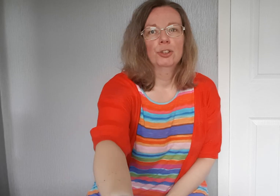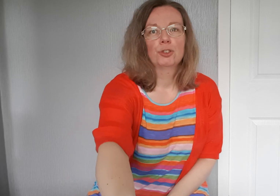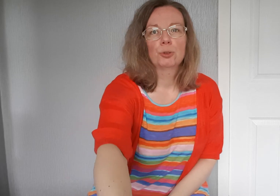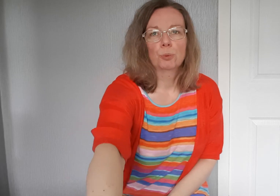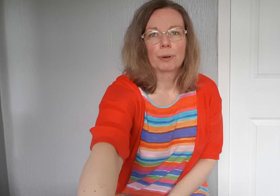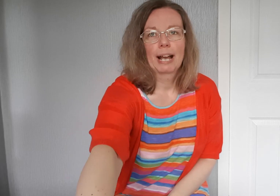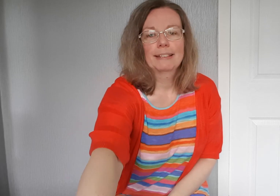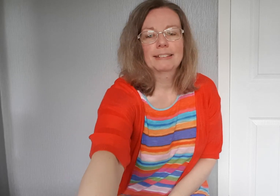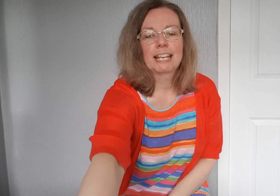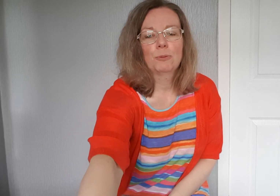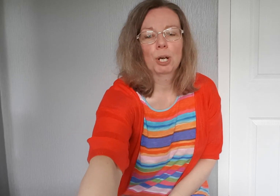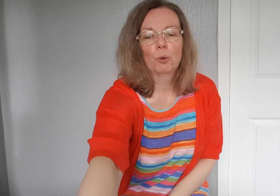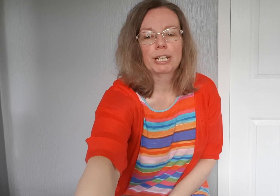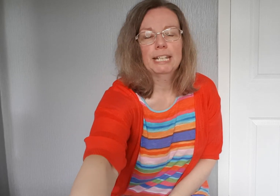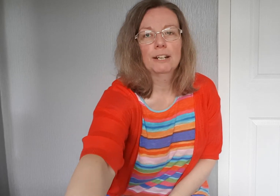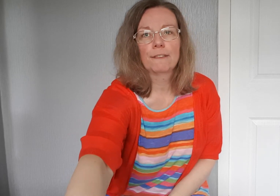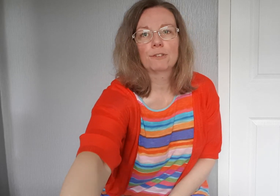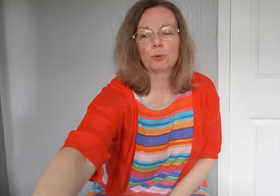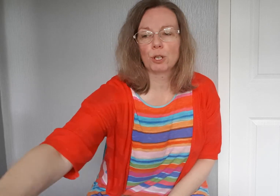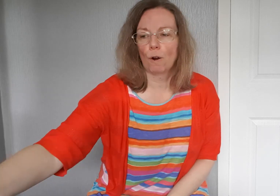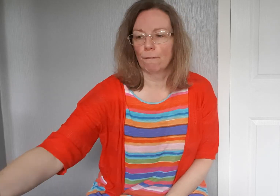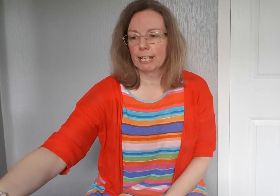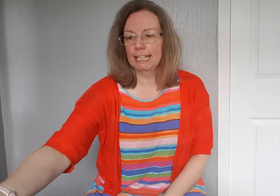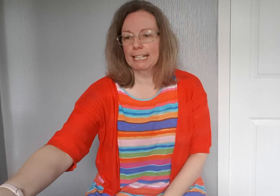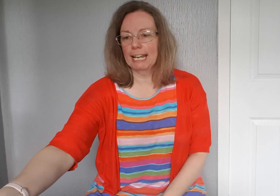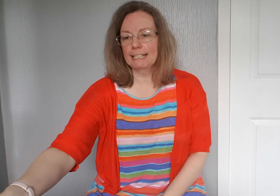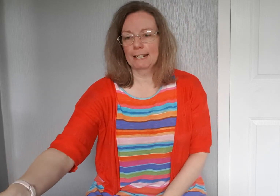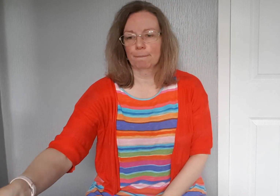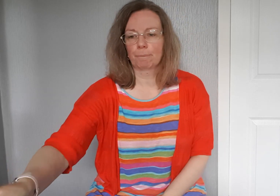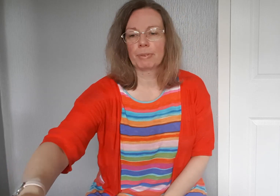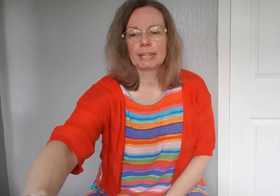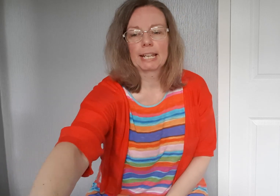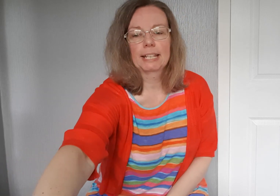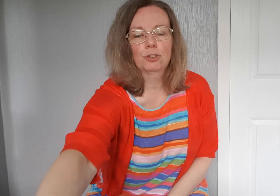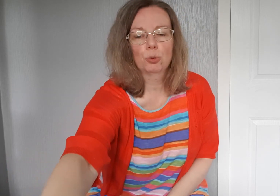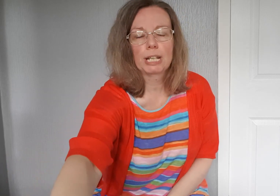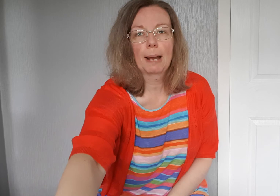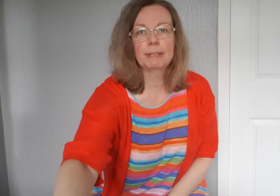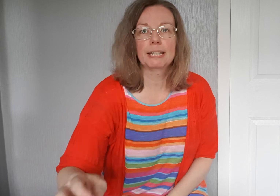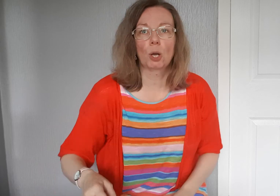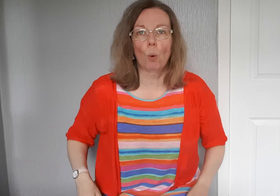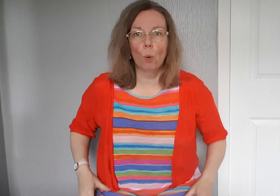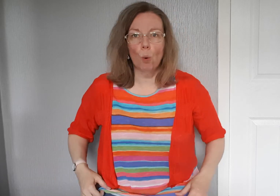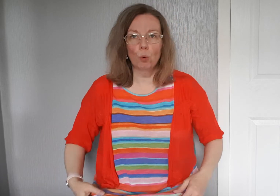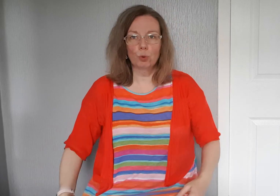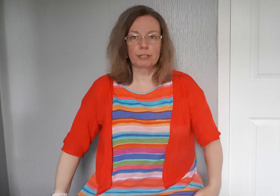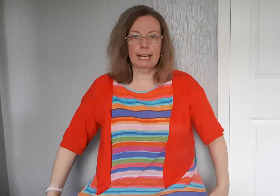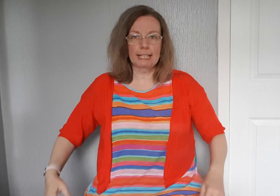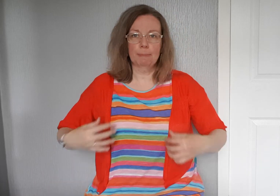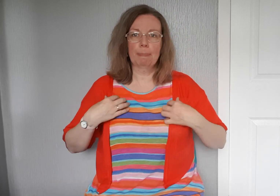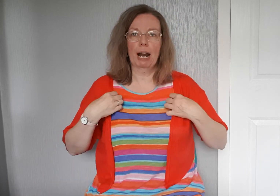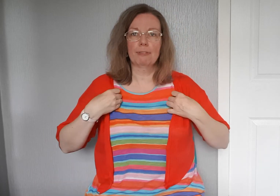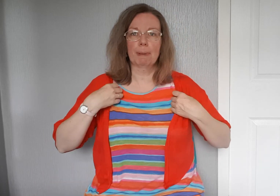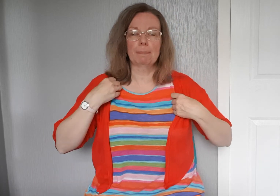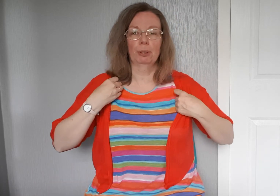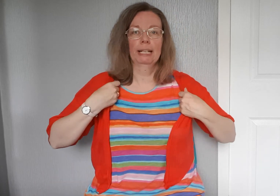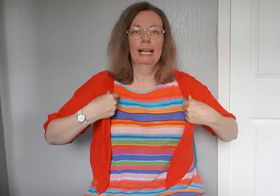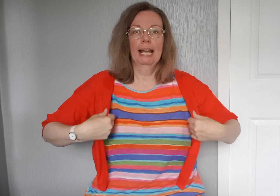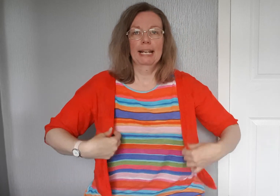So, as I said, we're going to hear the story of Gideon. Now, this story happens in the Old Testament part of the Bible. And